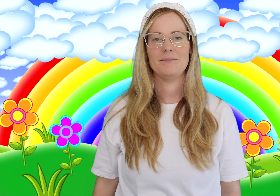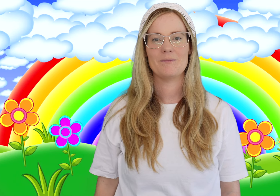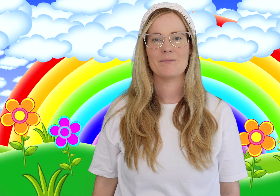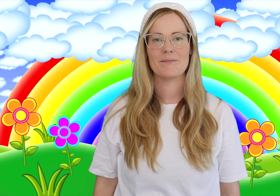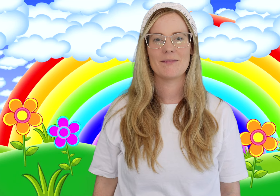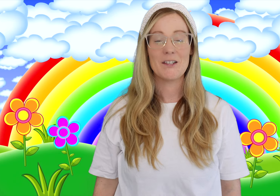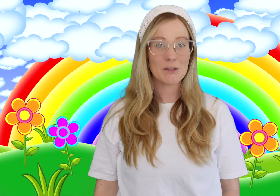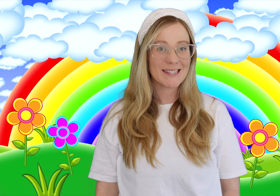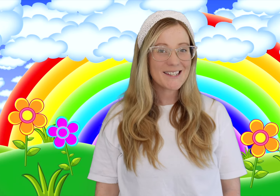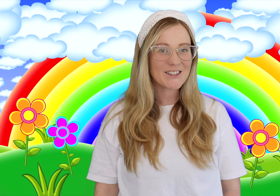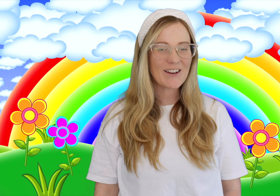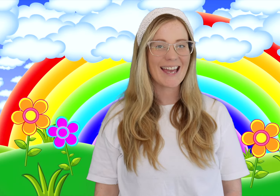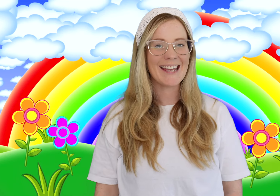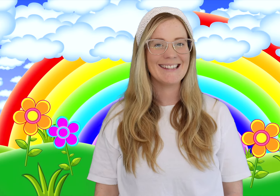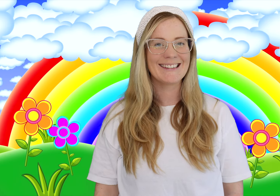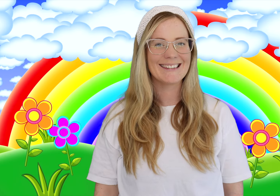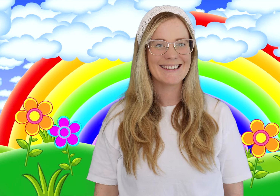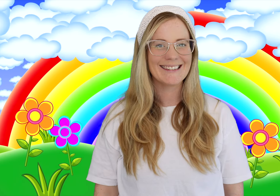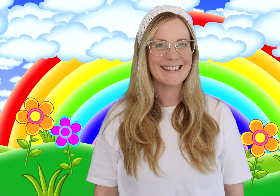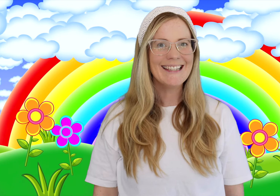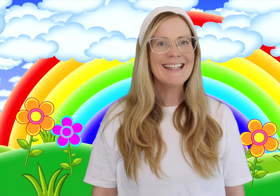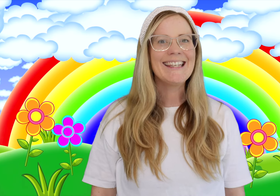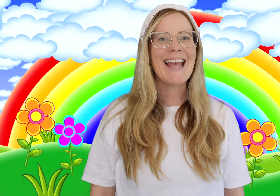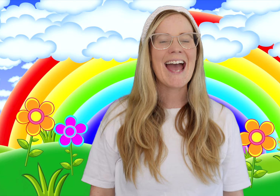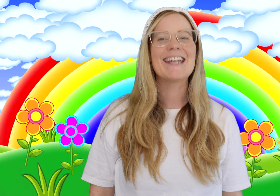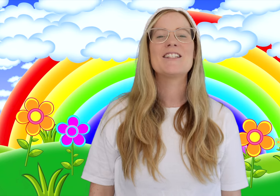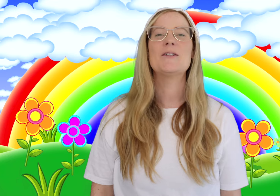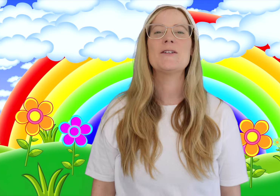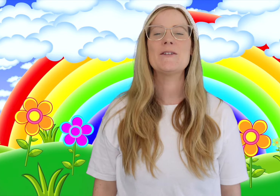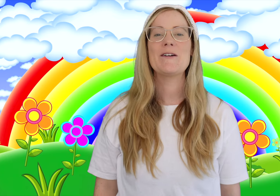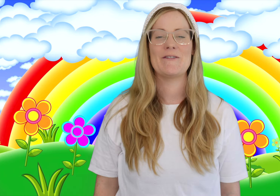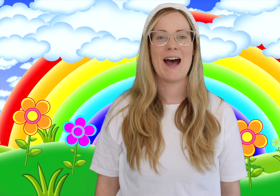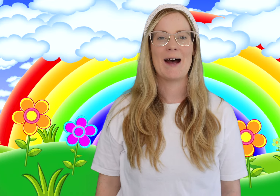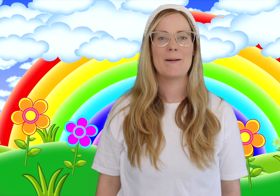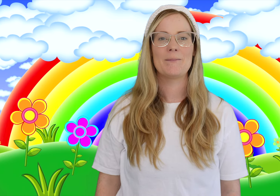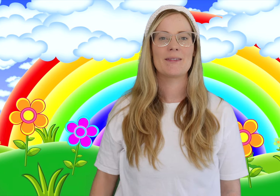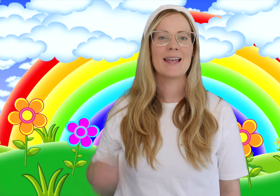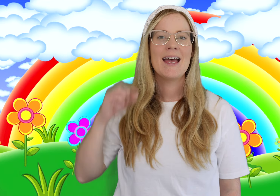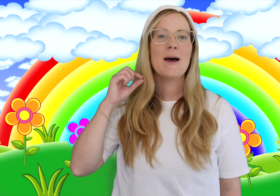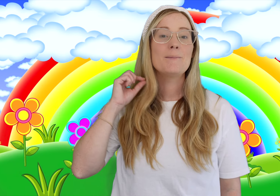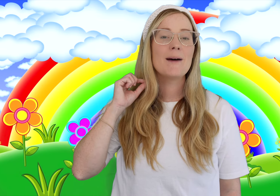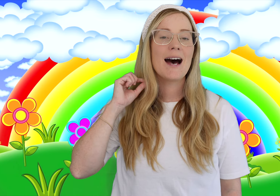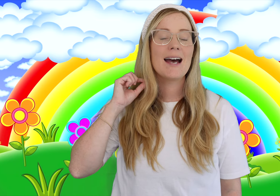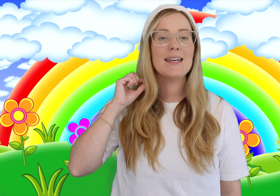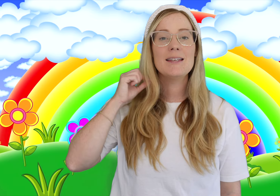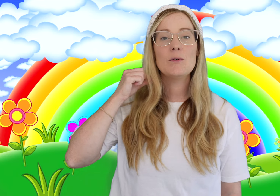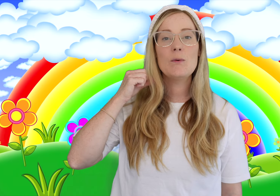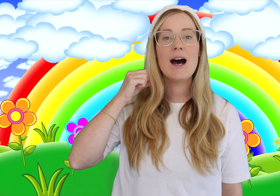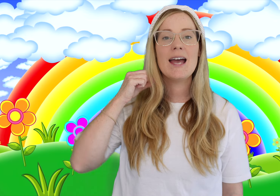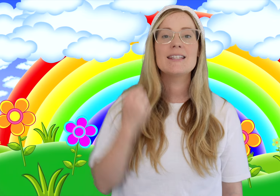Karaka. we sing the song again? Yay! Tōru whā. Mā is white.